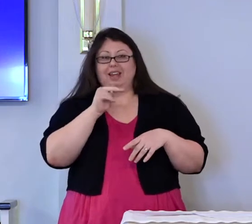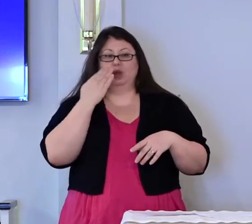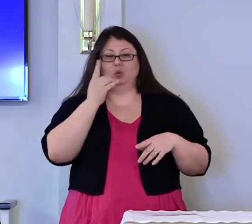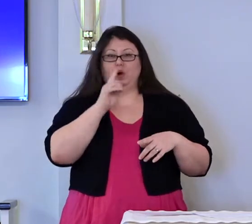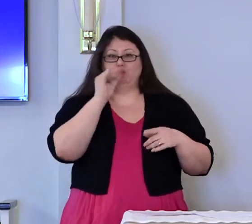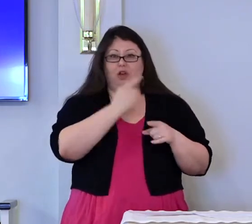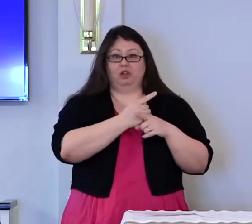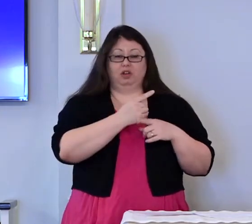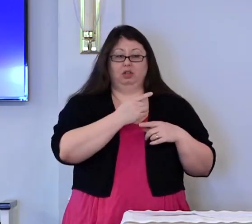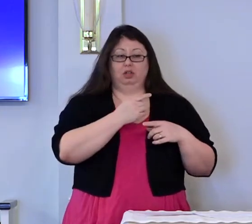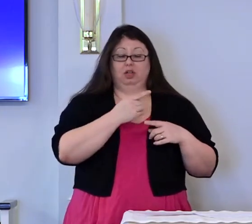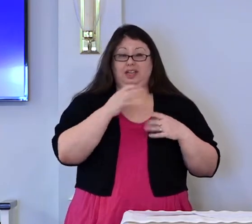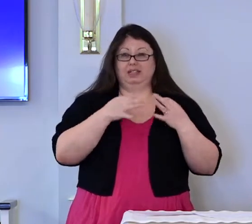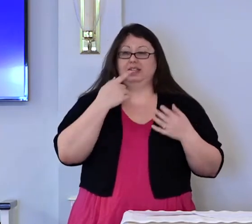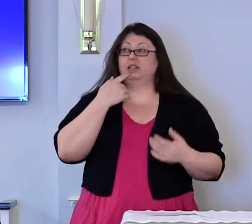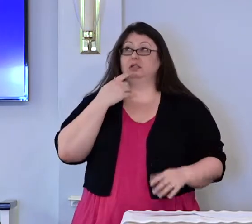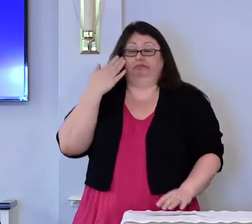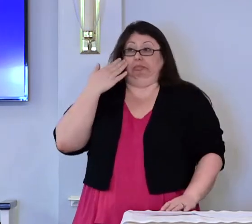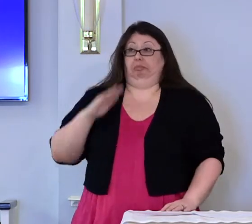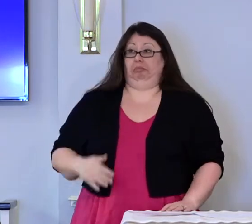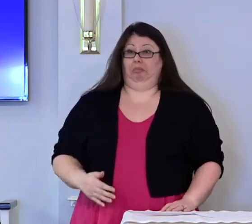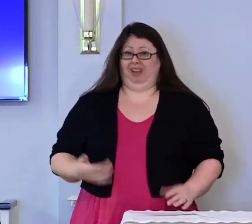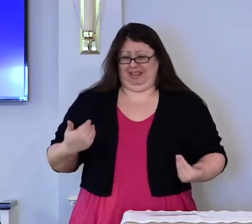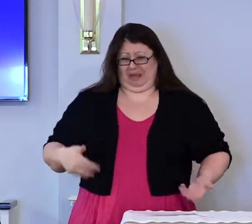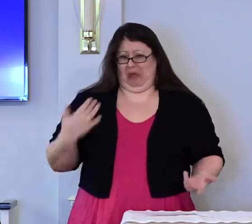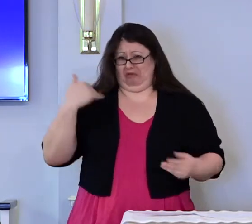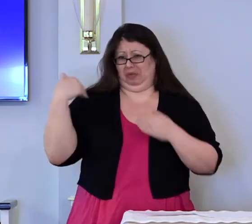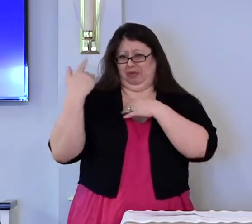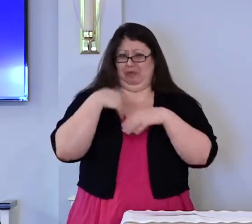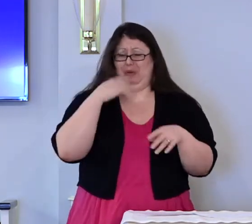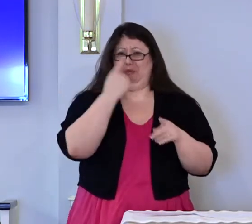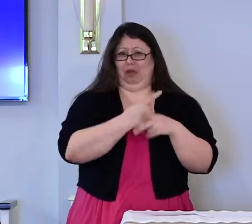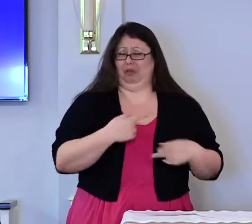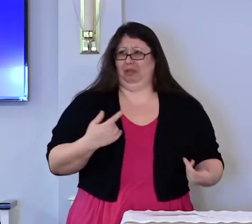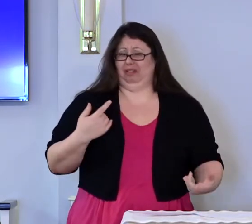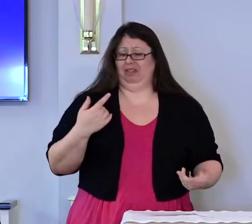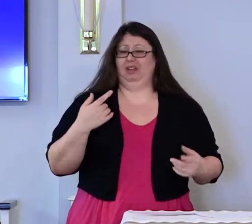But I don't know. Am I my brother's keeper?